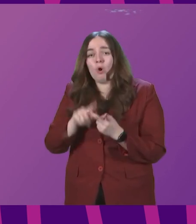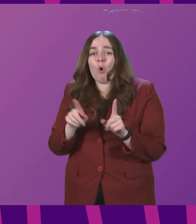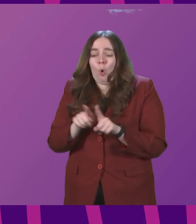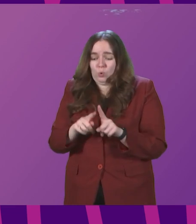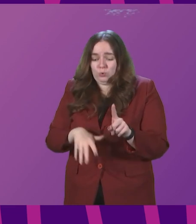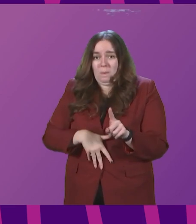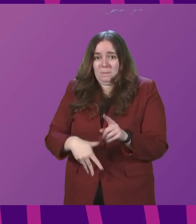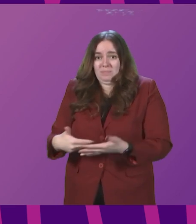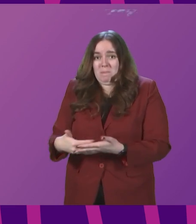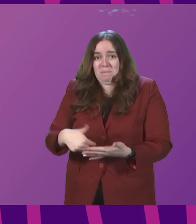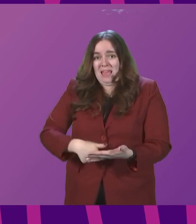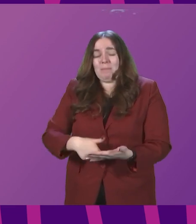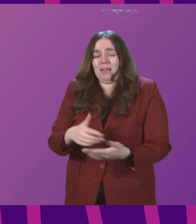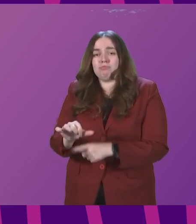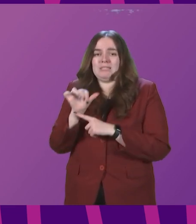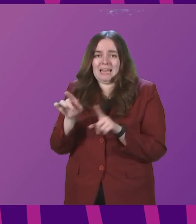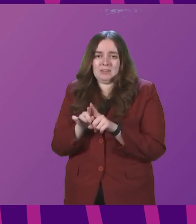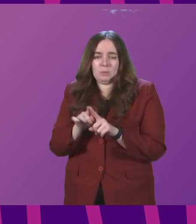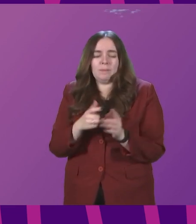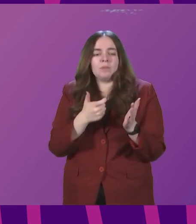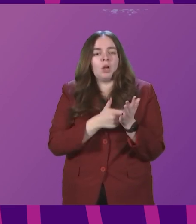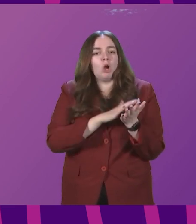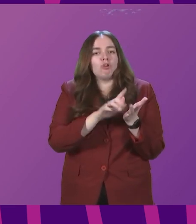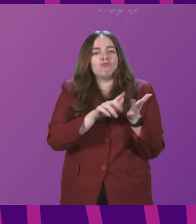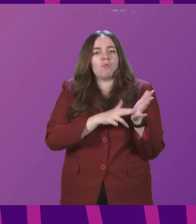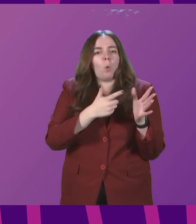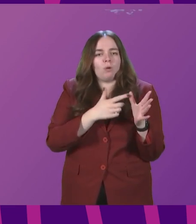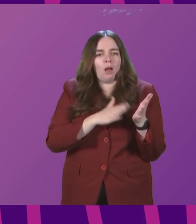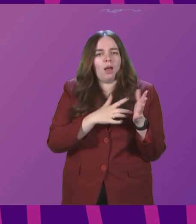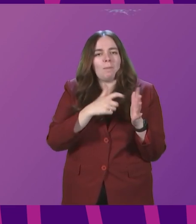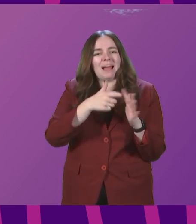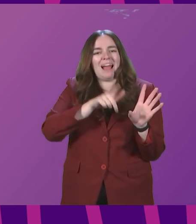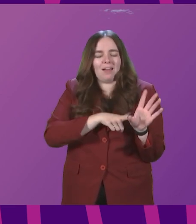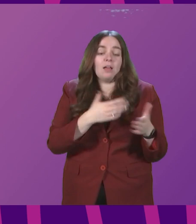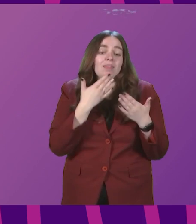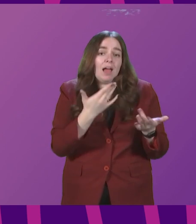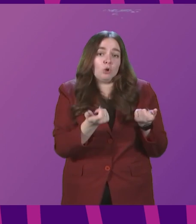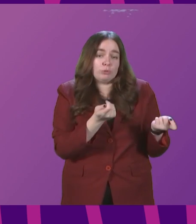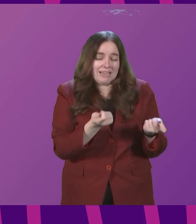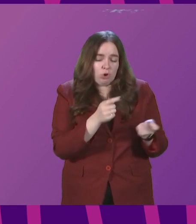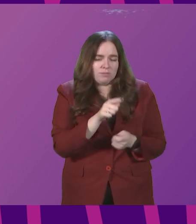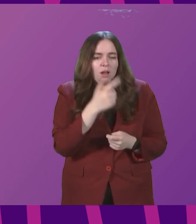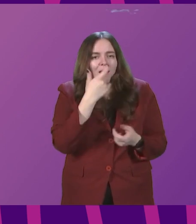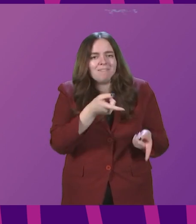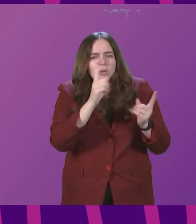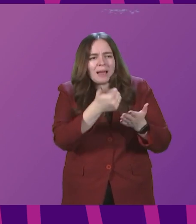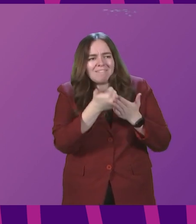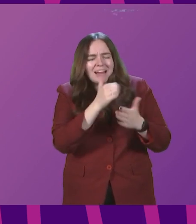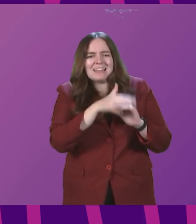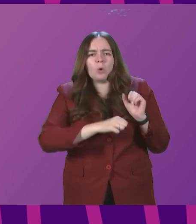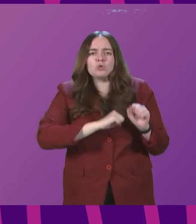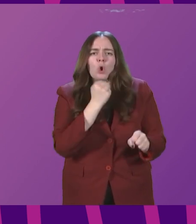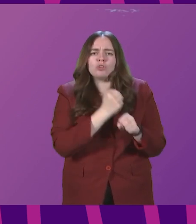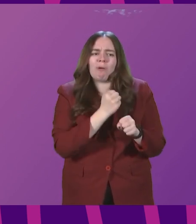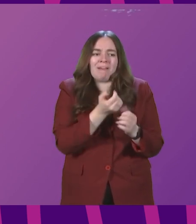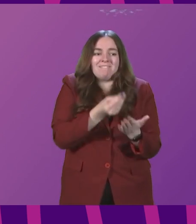baby with protection as well. And Rona Mackay. Thank you, President-Officer. Can the First Minister advise how the Scottish Government is financially